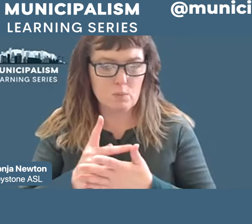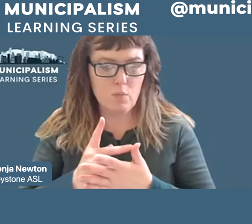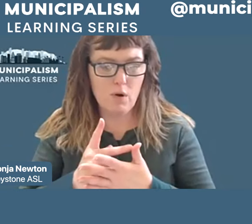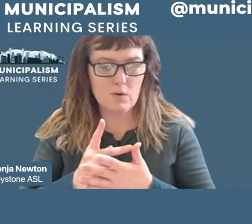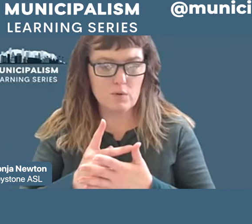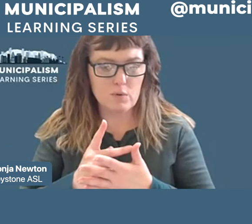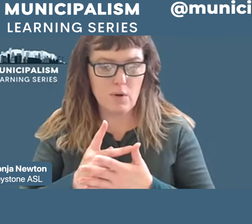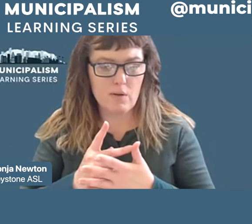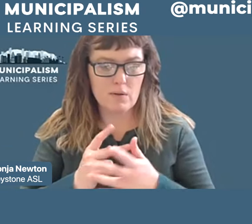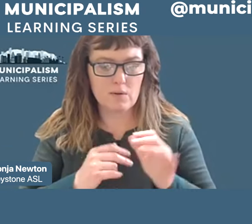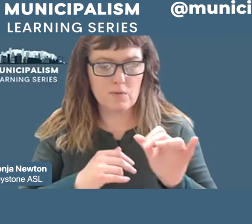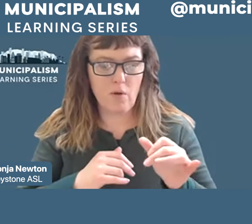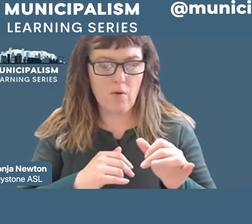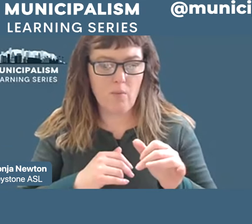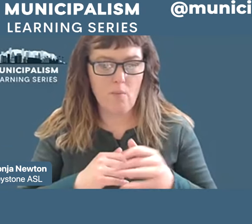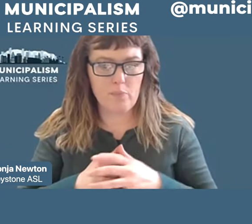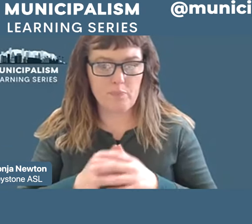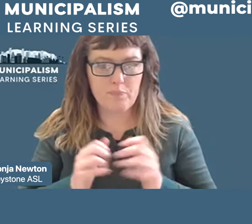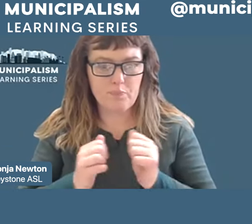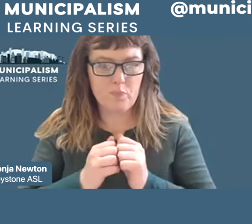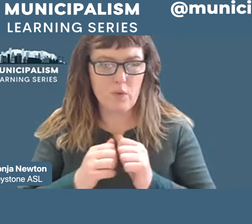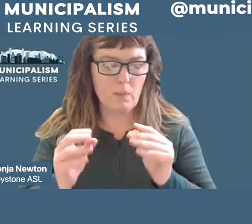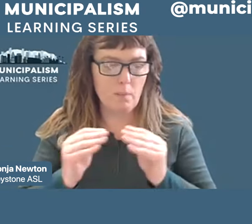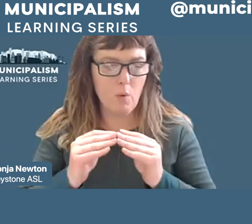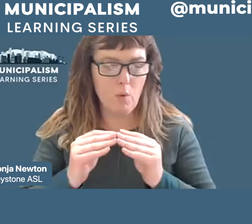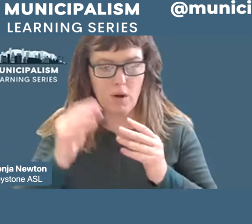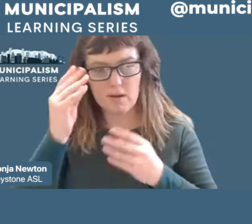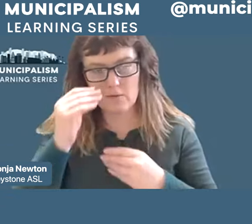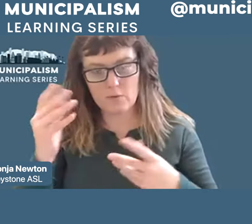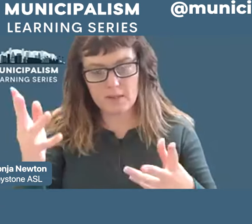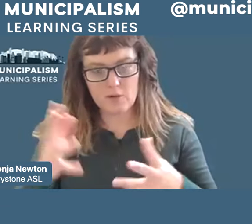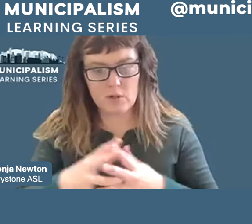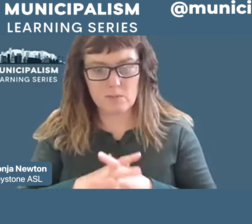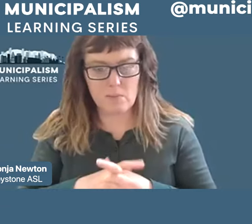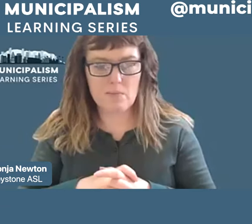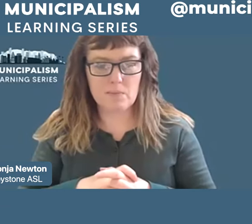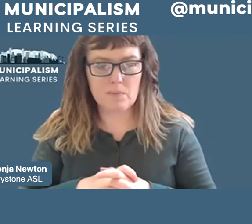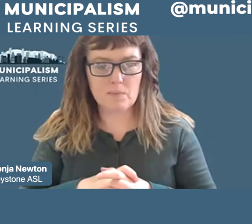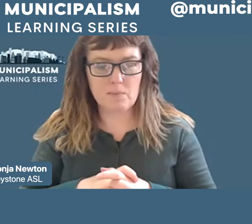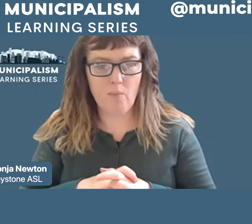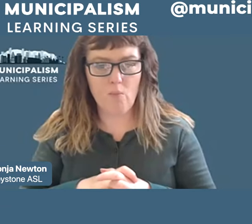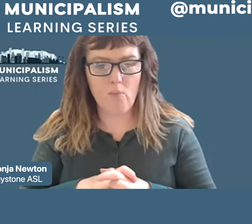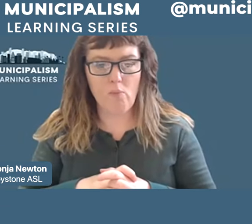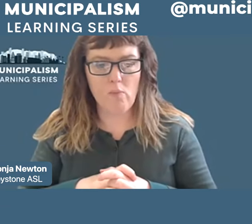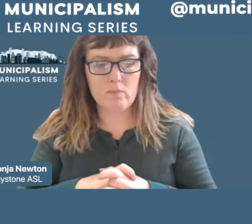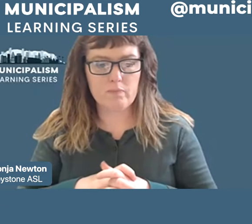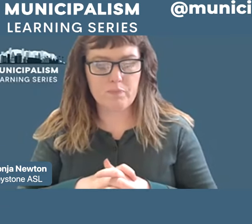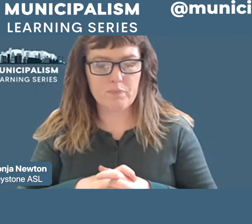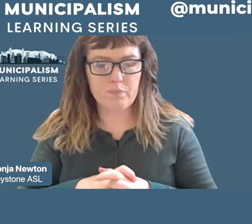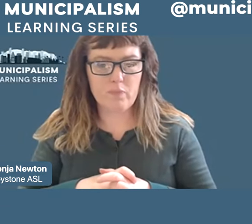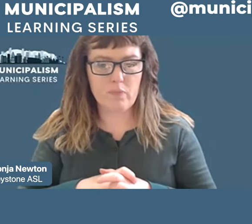with more information because you remember every Tuesday in Richmond we meet